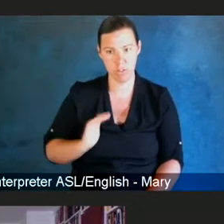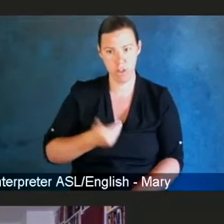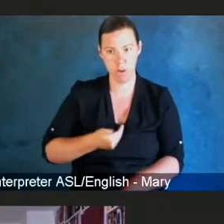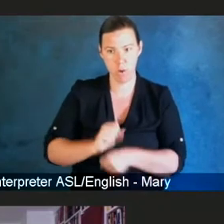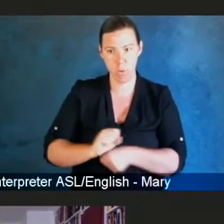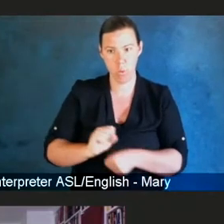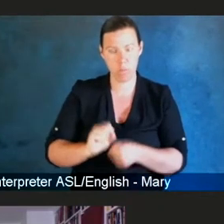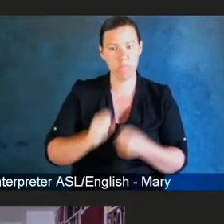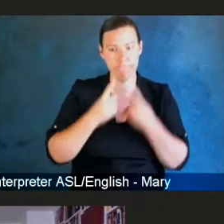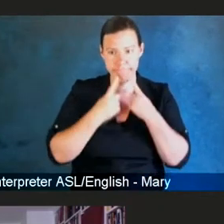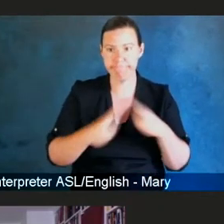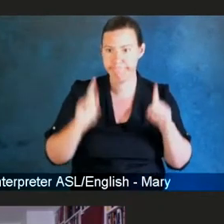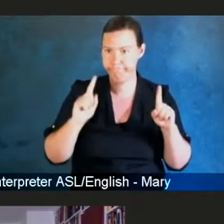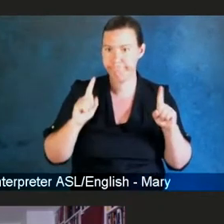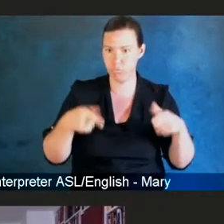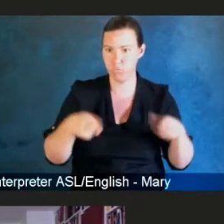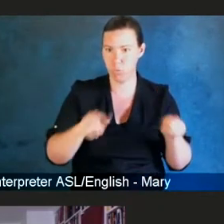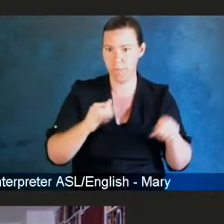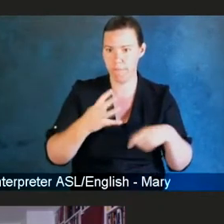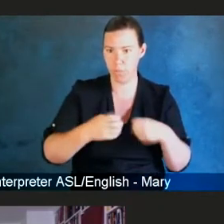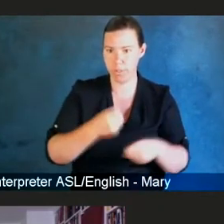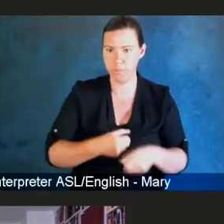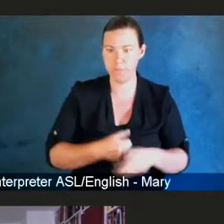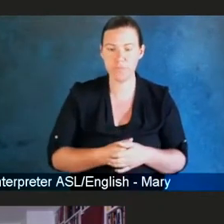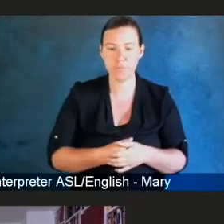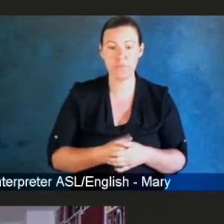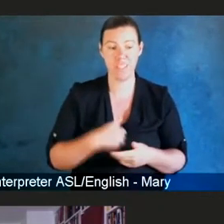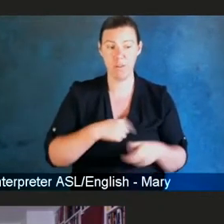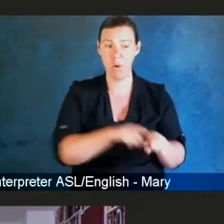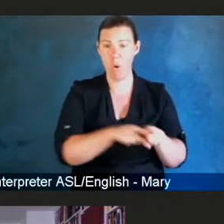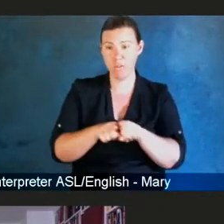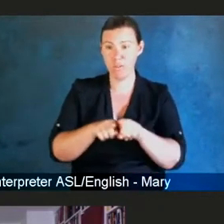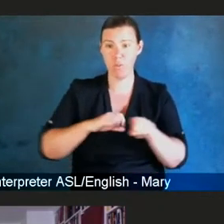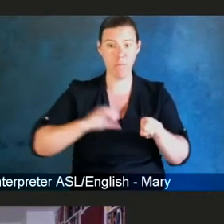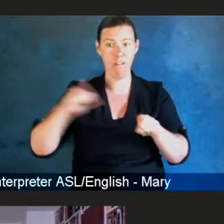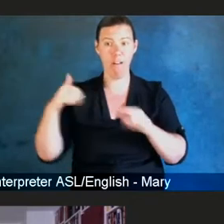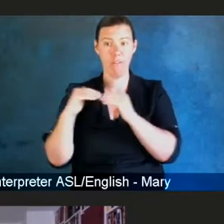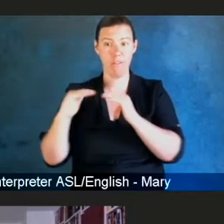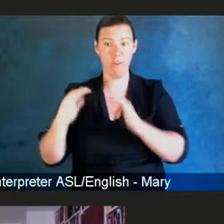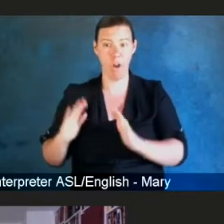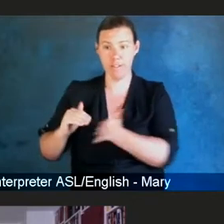my colleagues in CROM played in making it a reality.